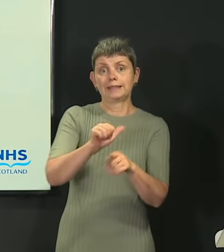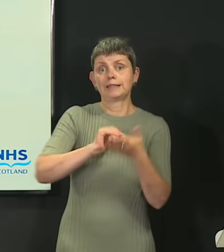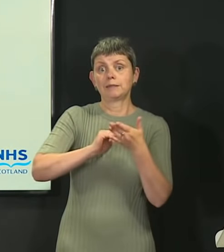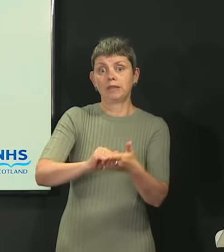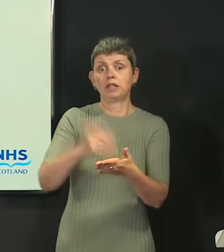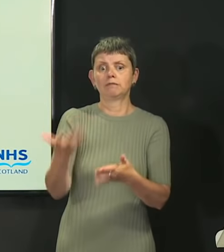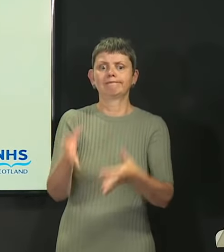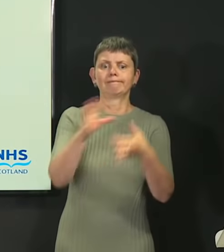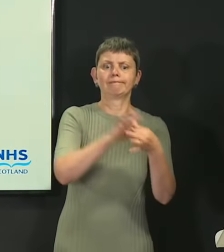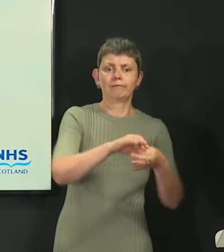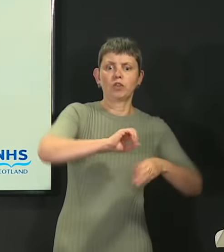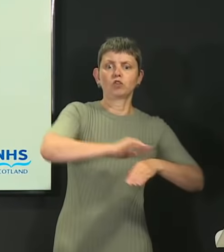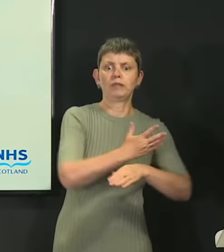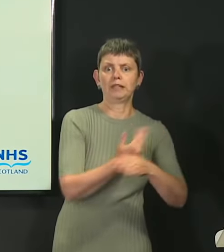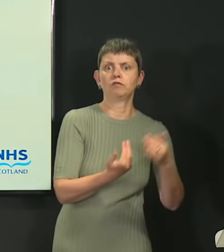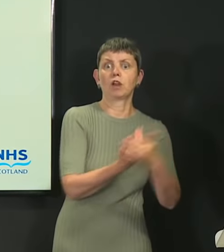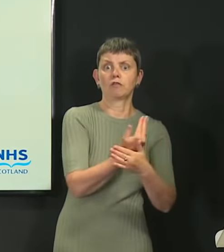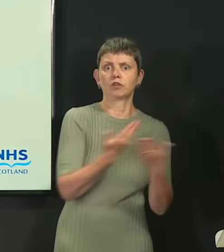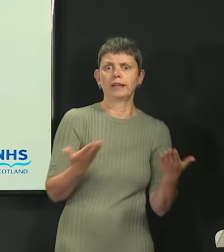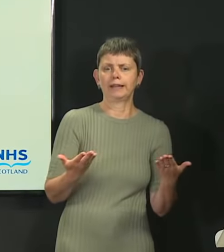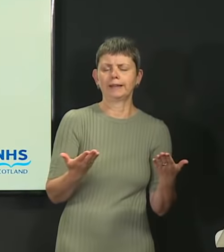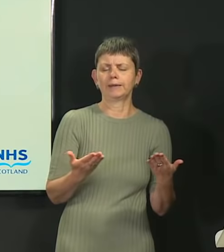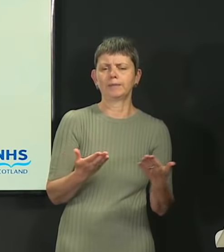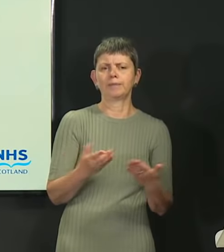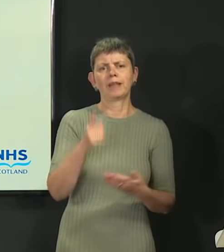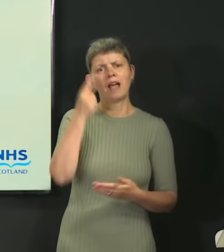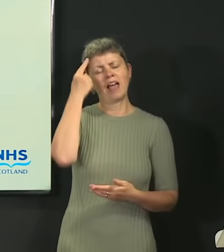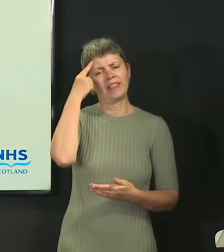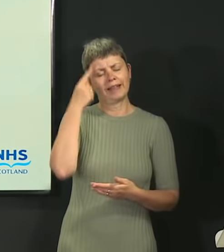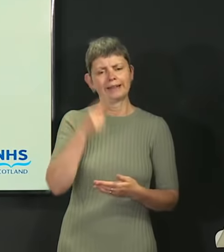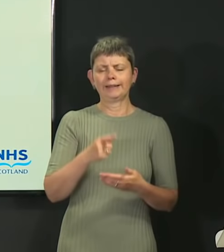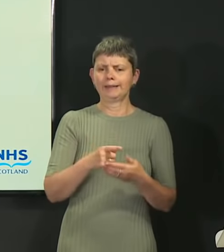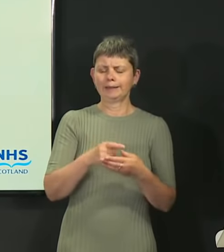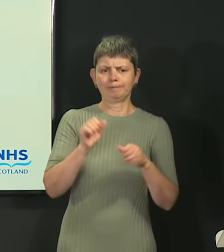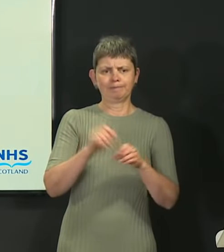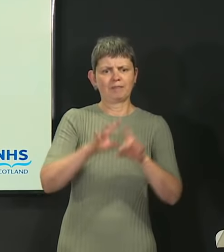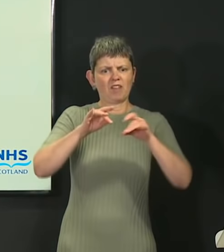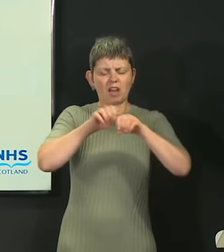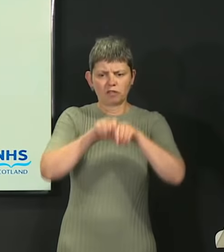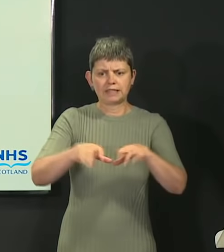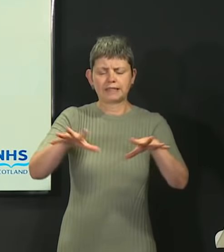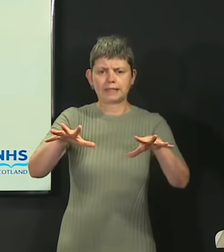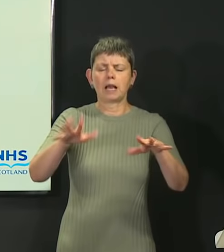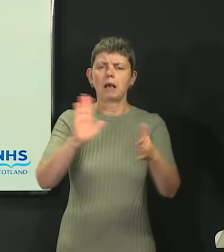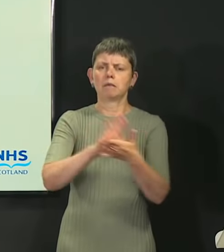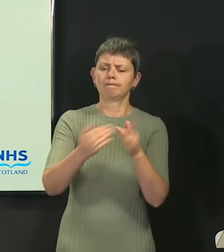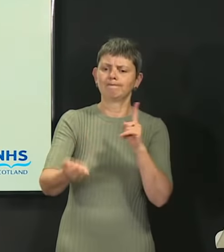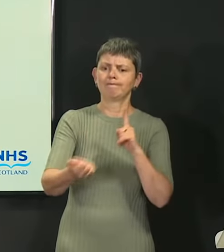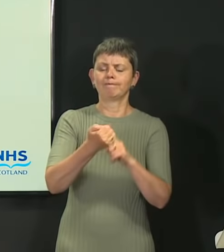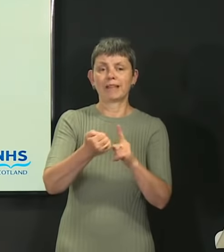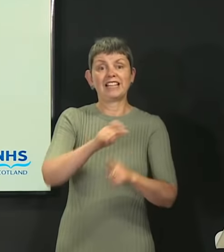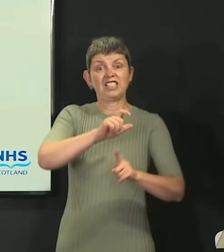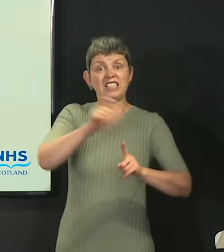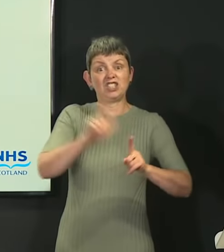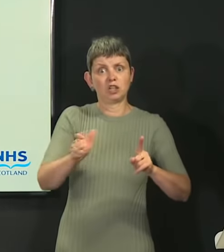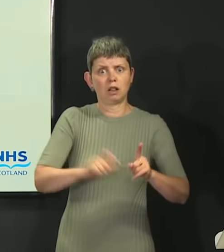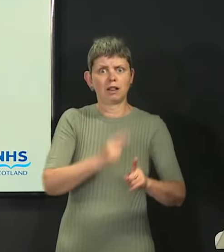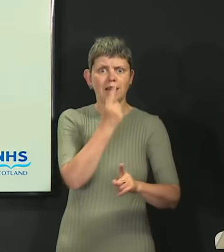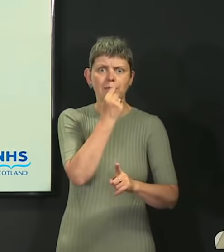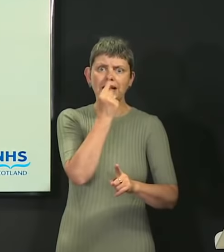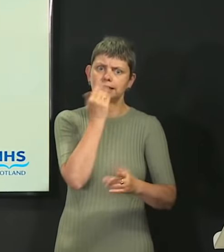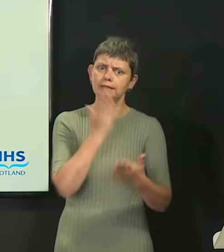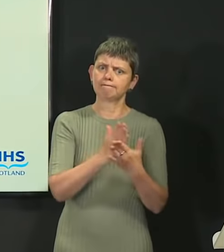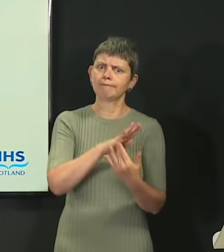pandemic has really underlined the economic importance of digital capacity and capability. The businesses